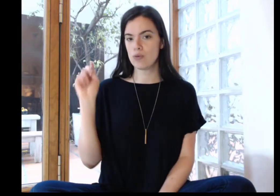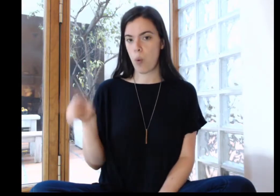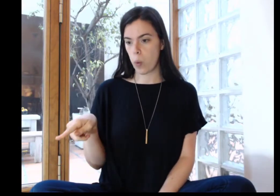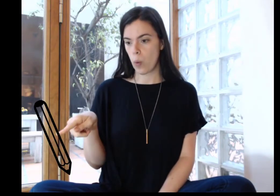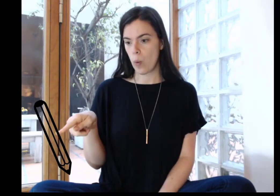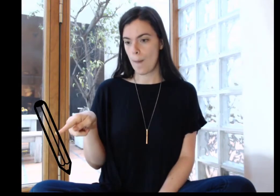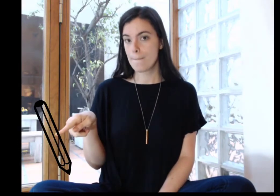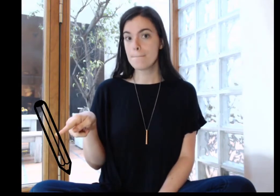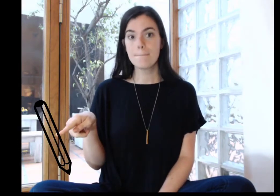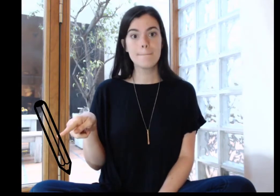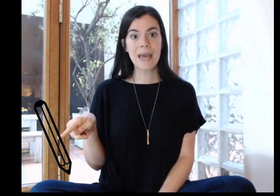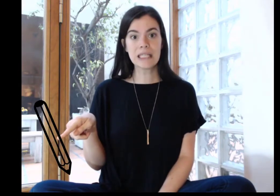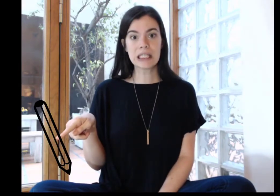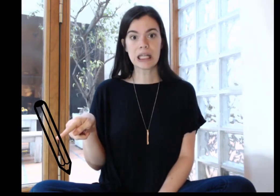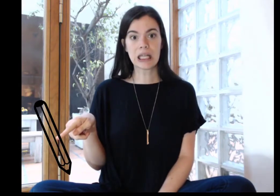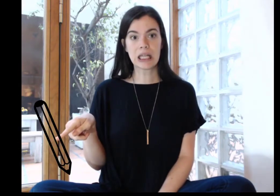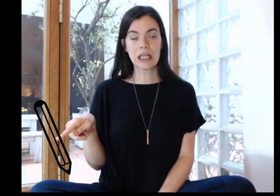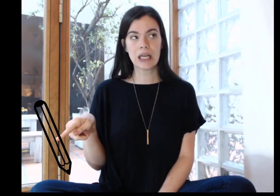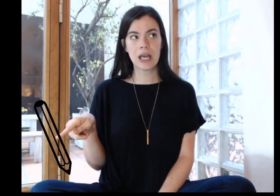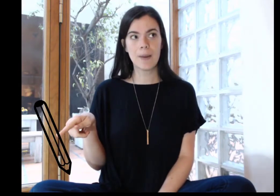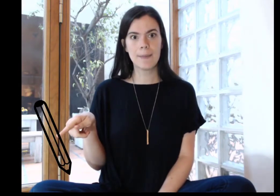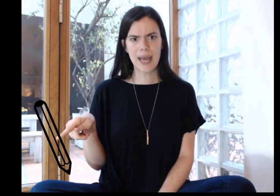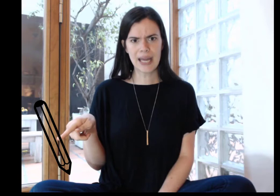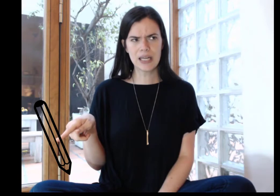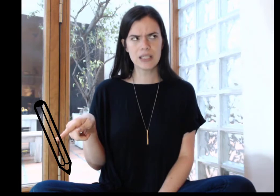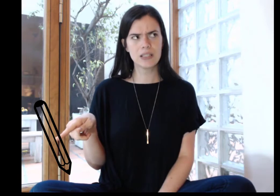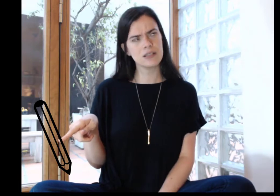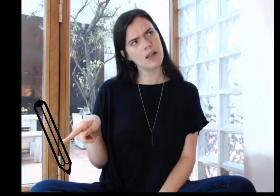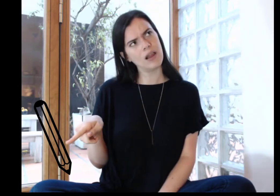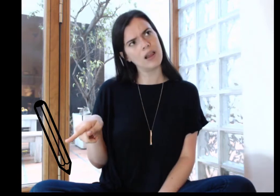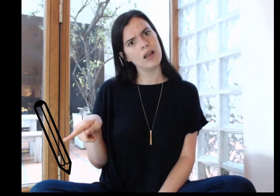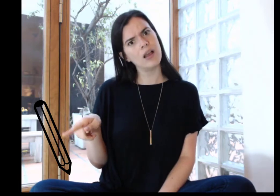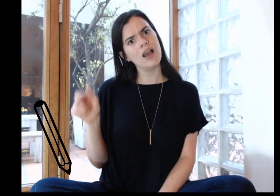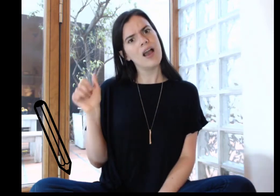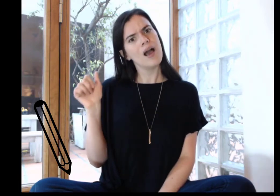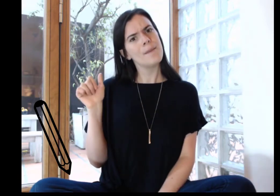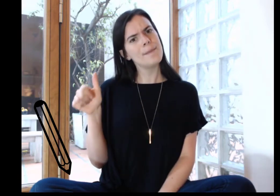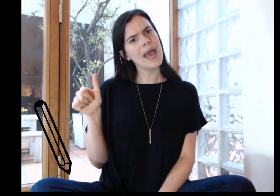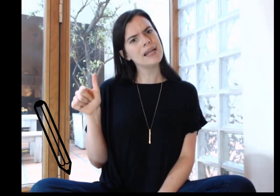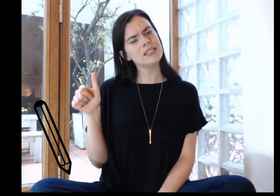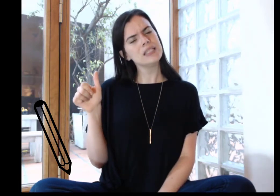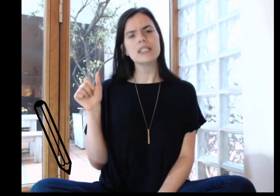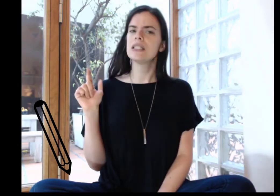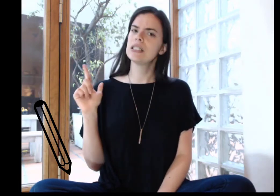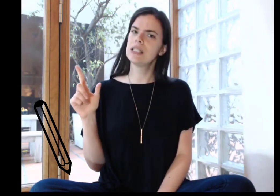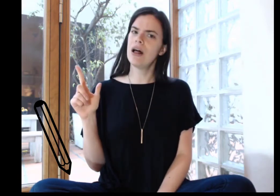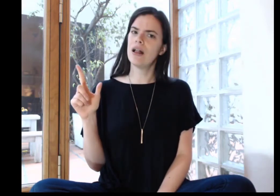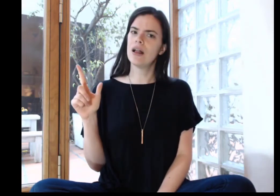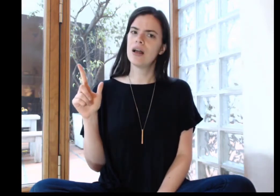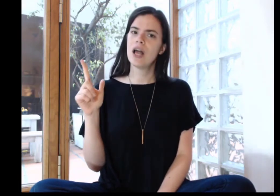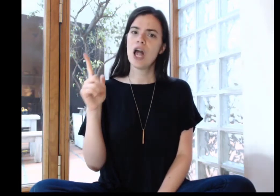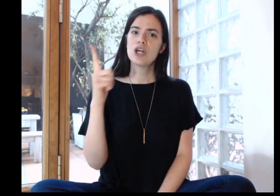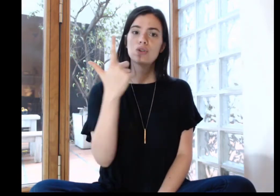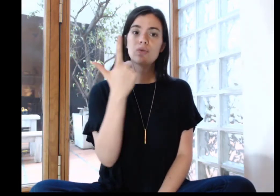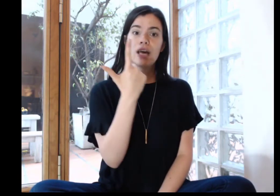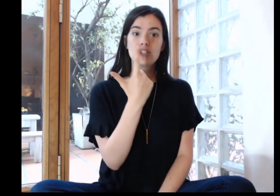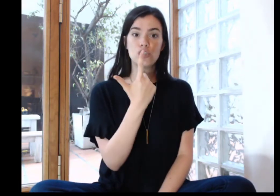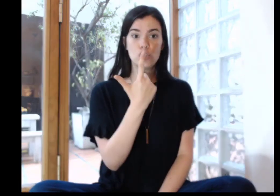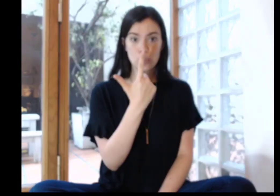pencil pencil pen so so that's two